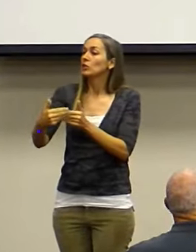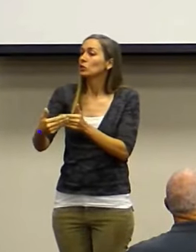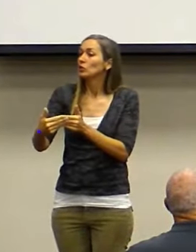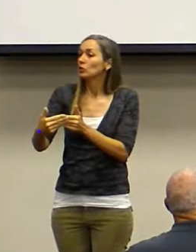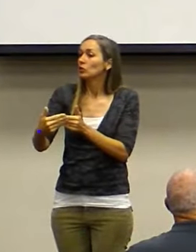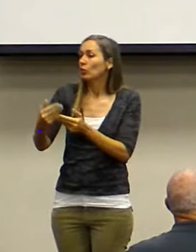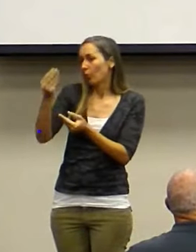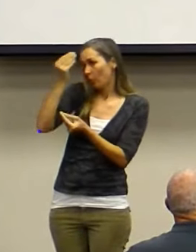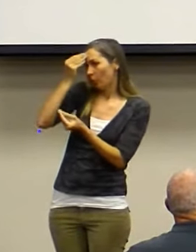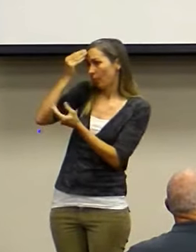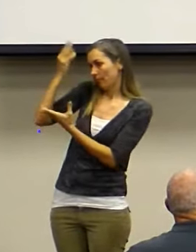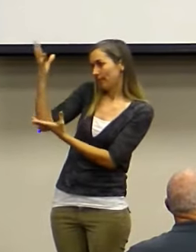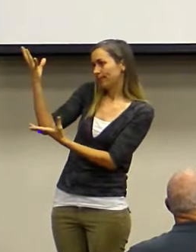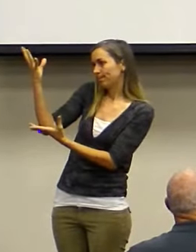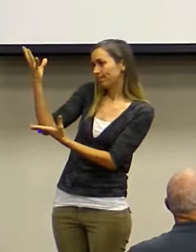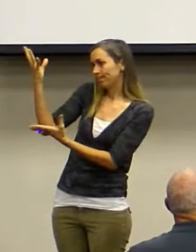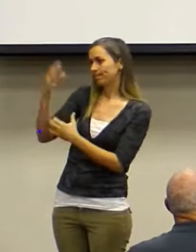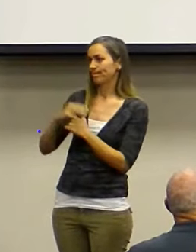in whatever that is.